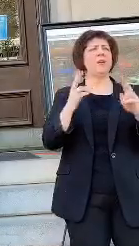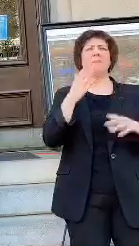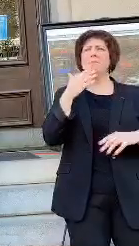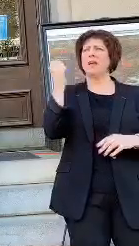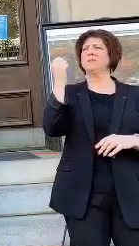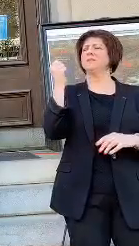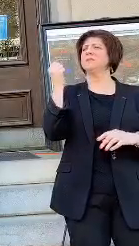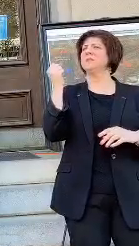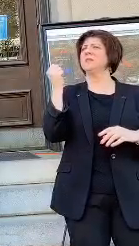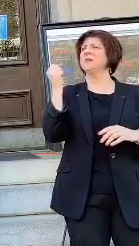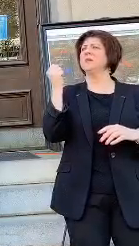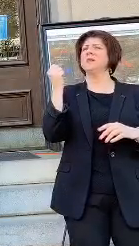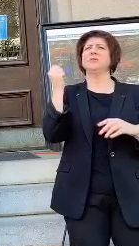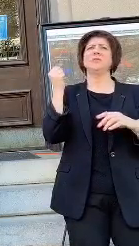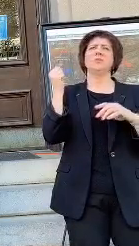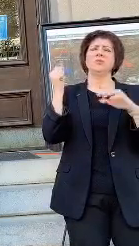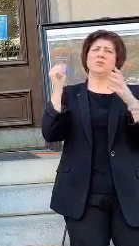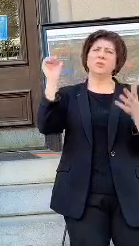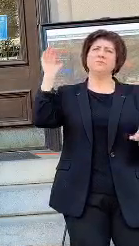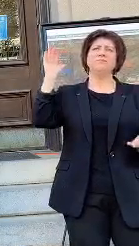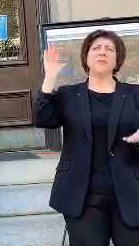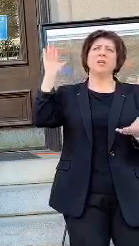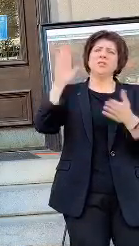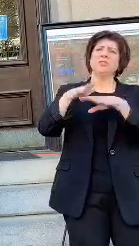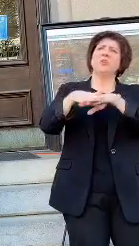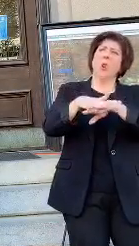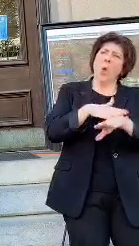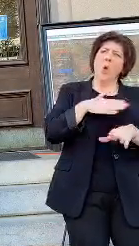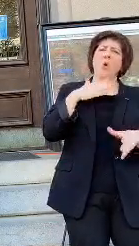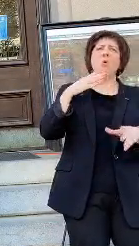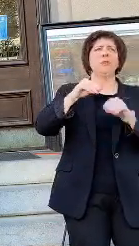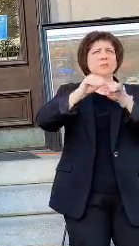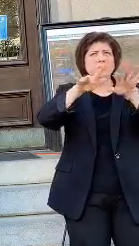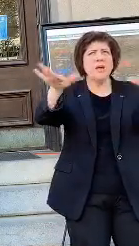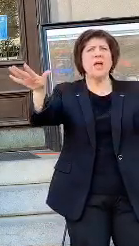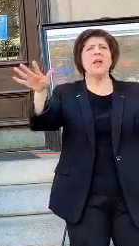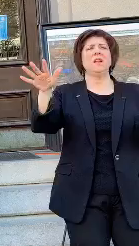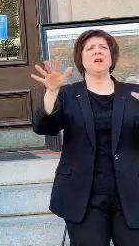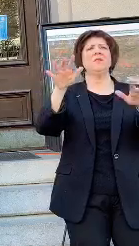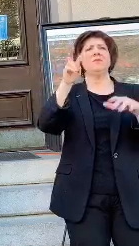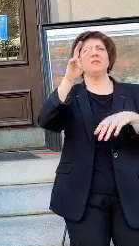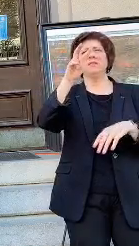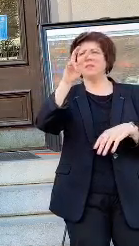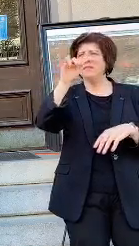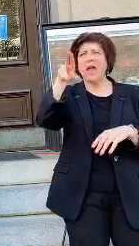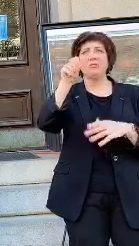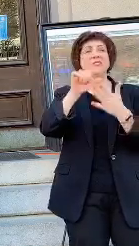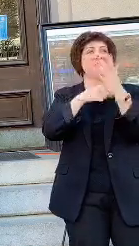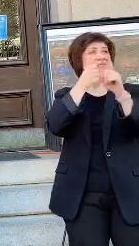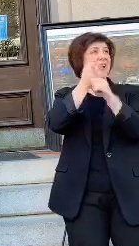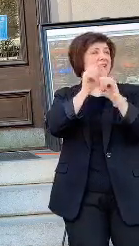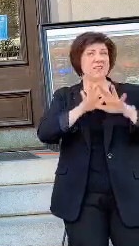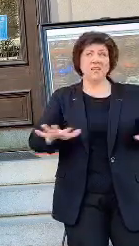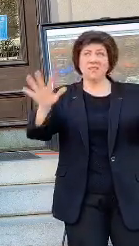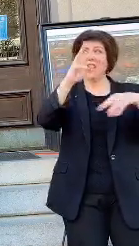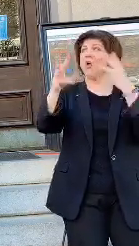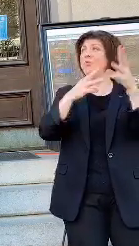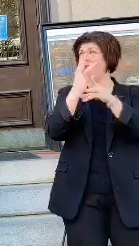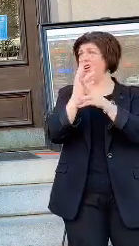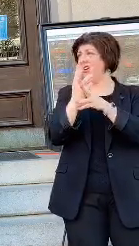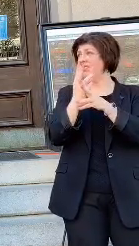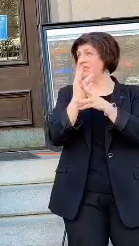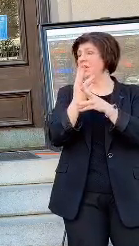to slow down the spread of the coronavirus. That's affecting the entire world as we speak.